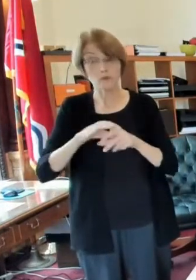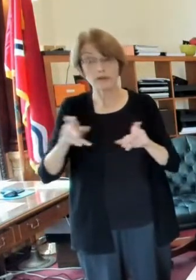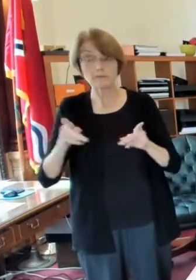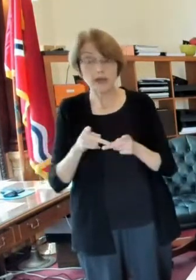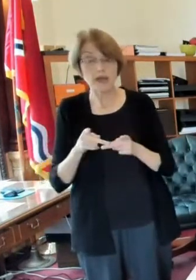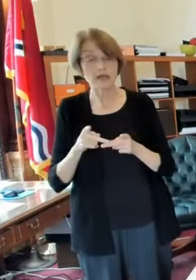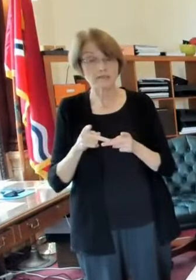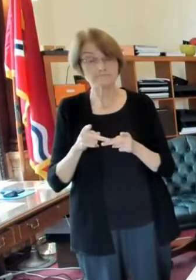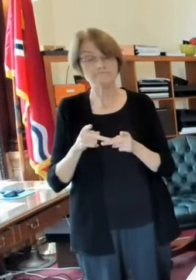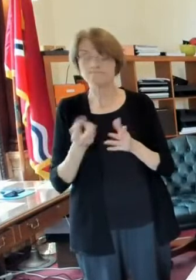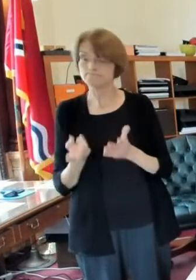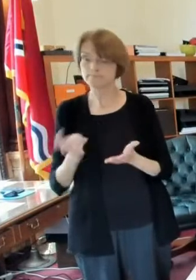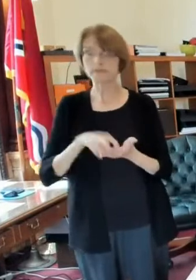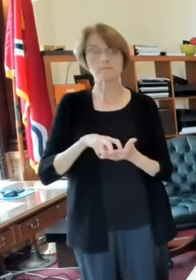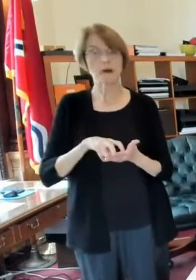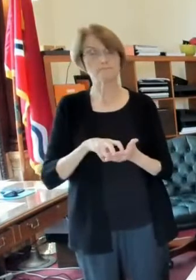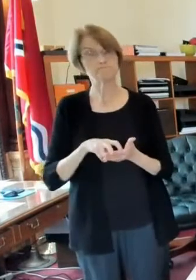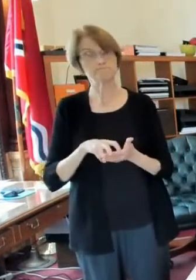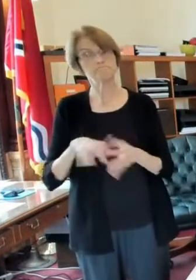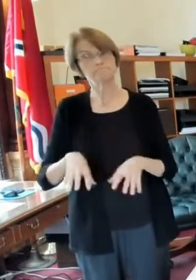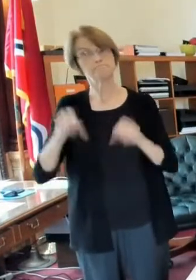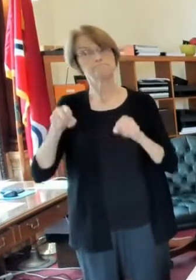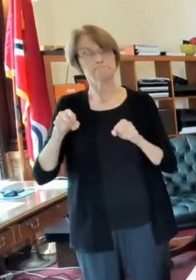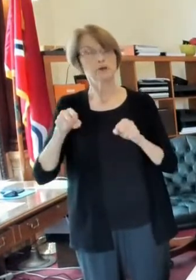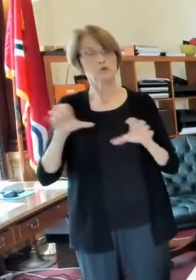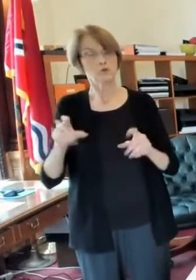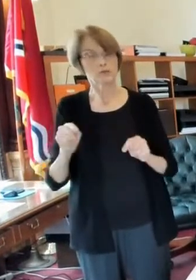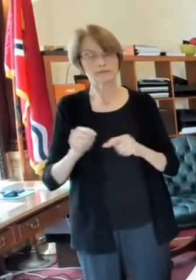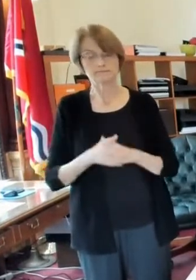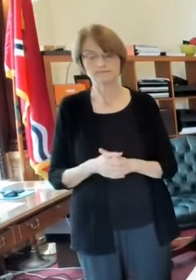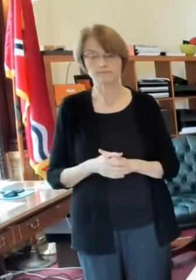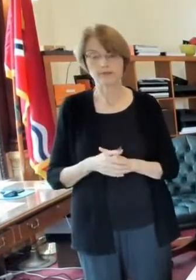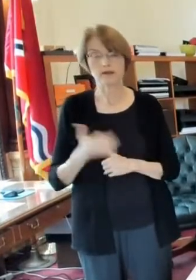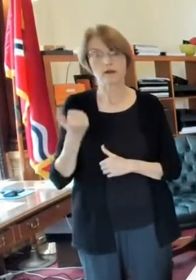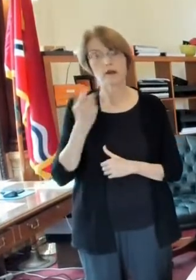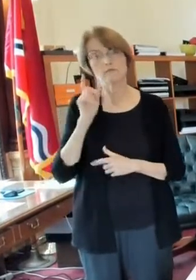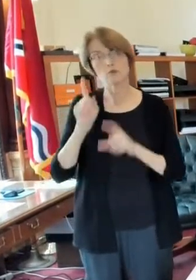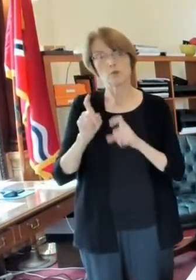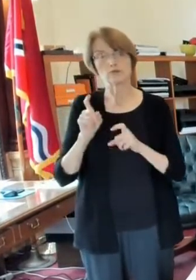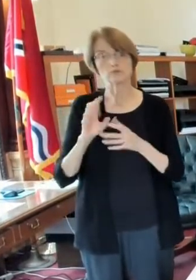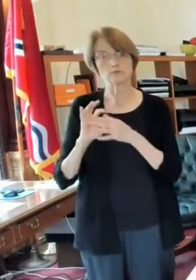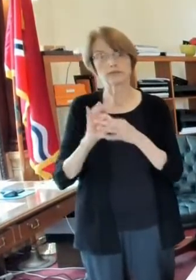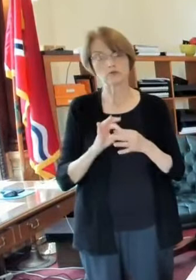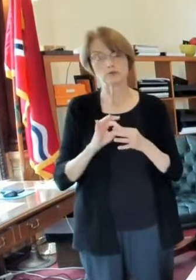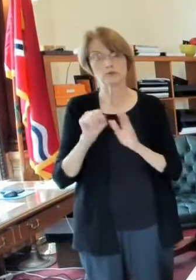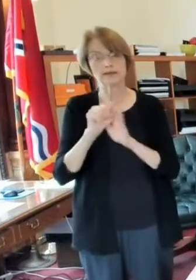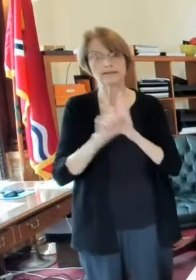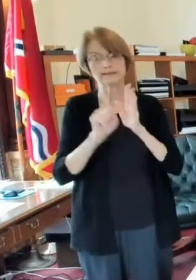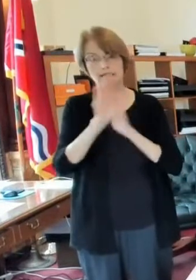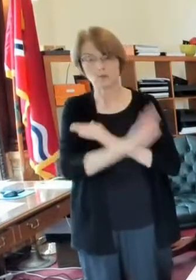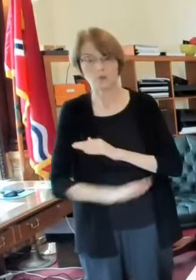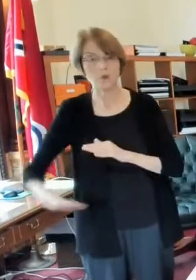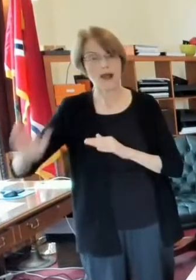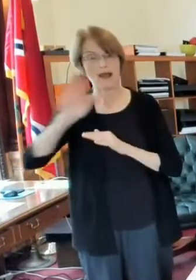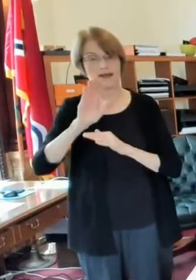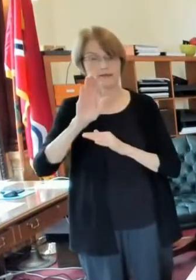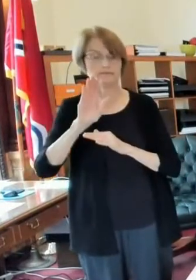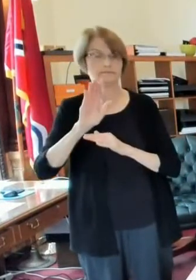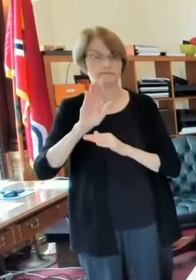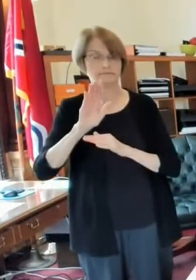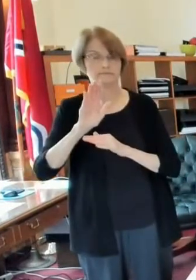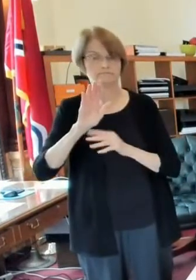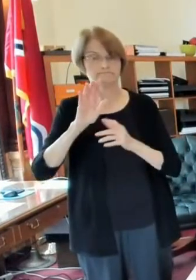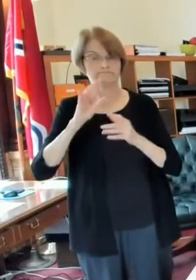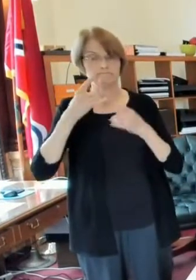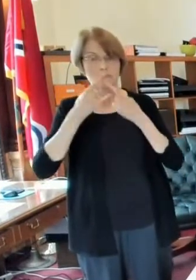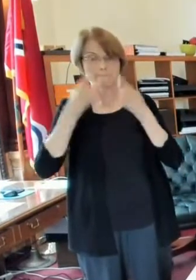step up and do that this year we got a few questions about a statewide mask mandate and whether or not you think